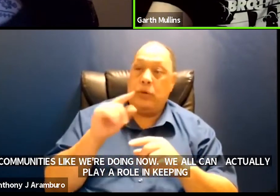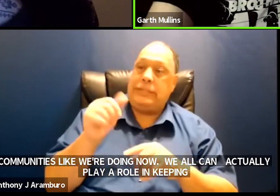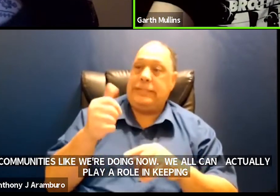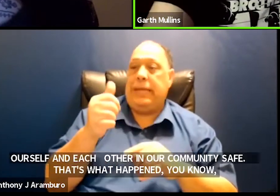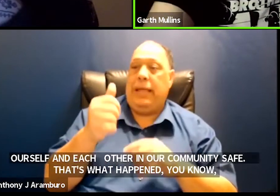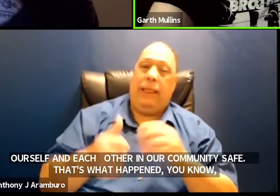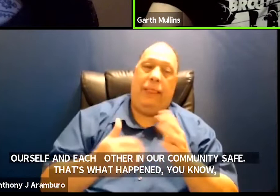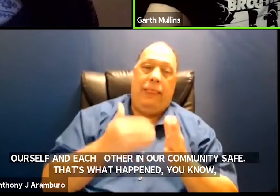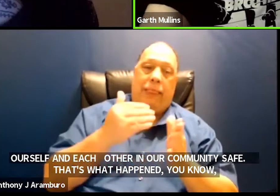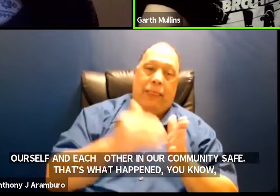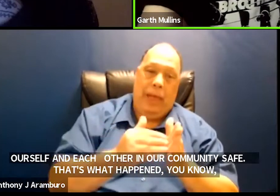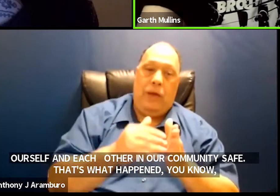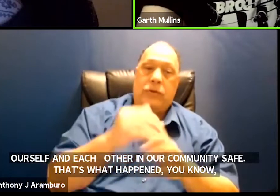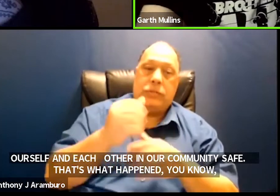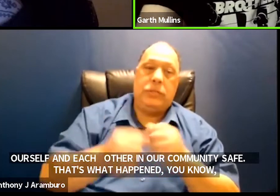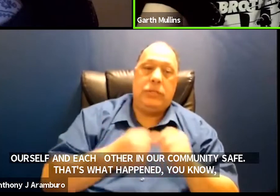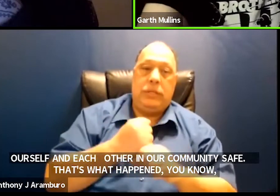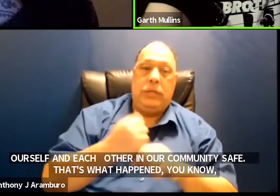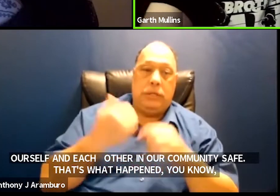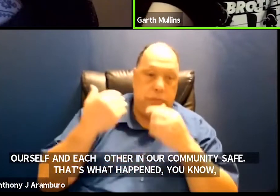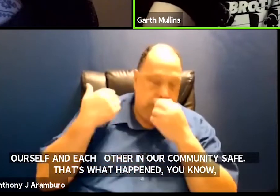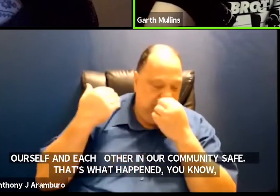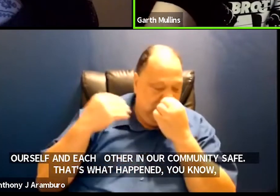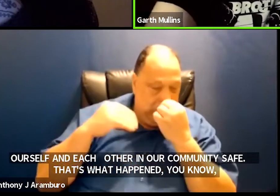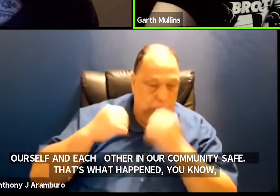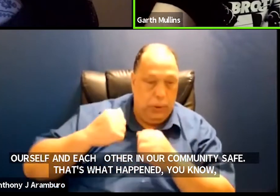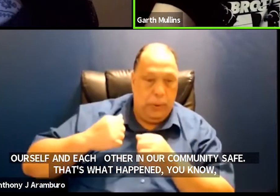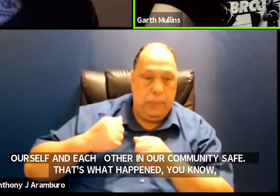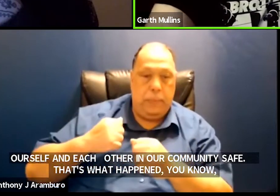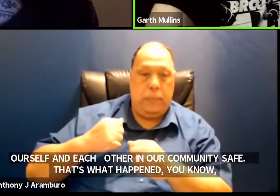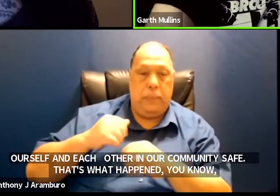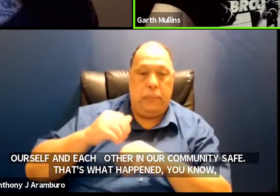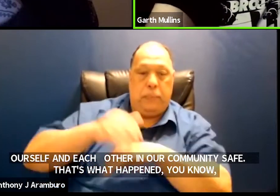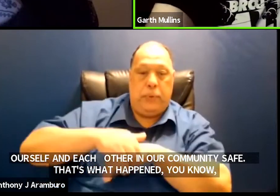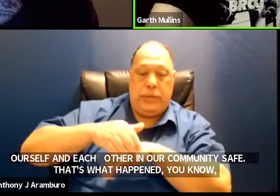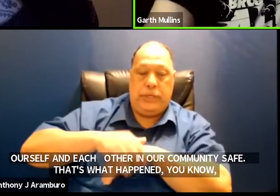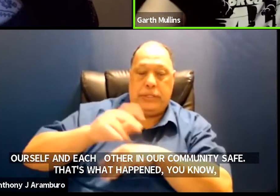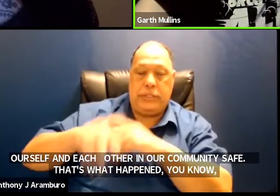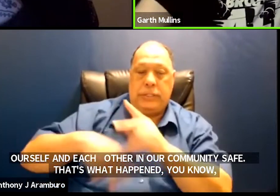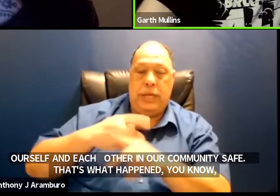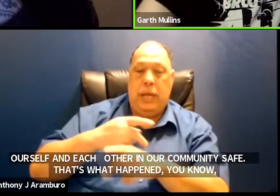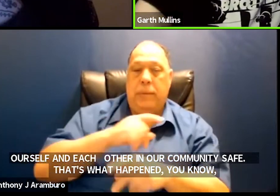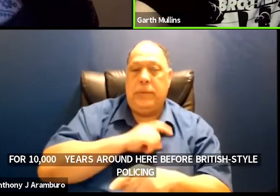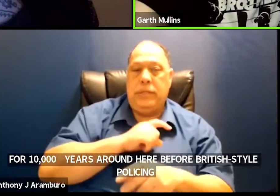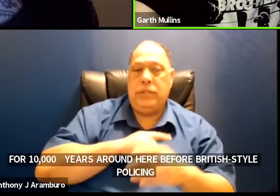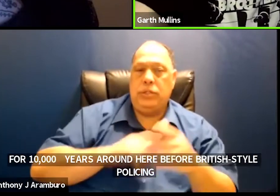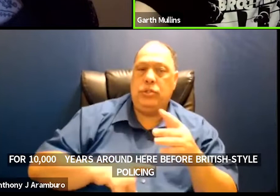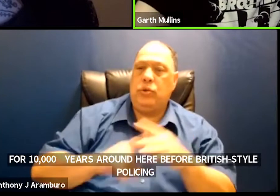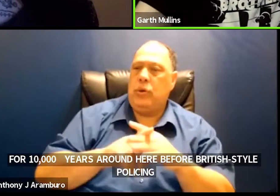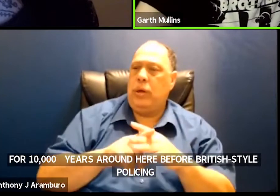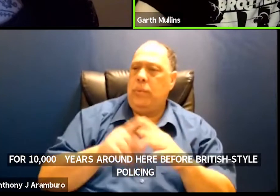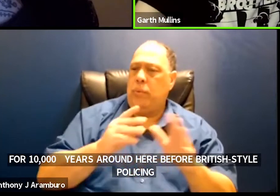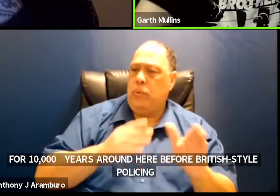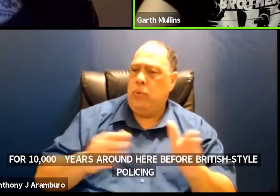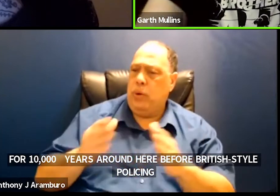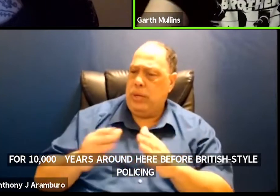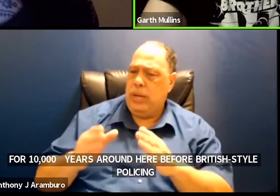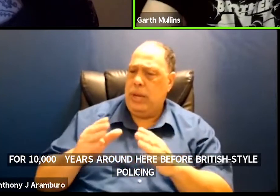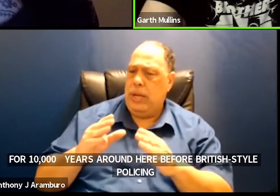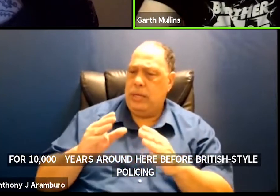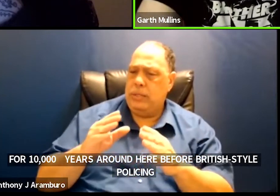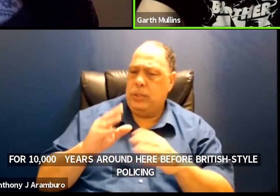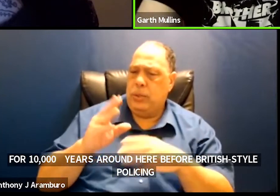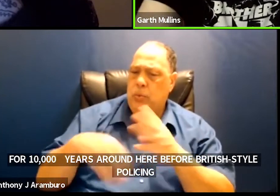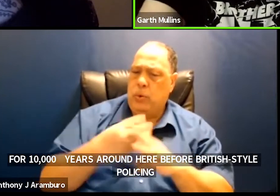around here before uh british style policing showed up um why can't we reorganize our world so that we can do that again